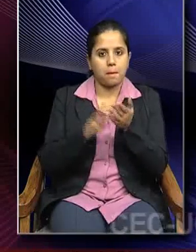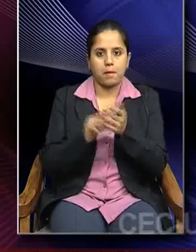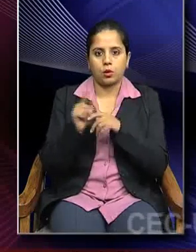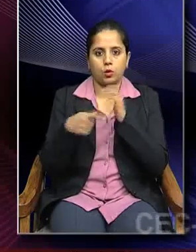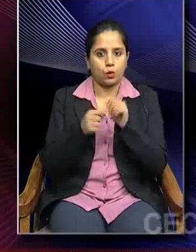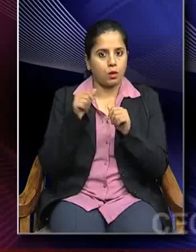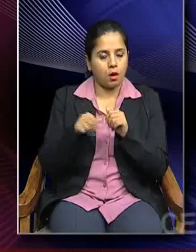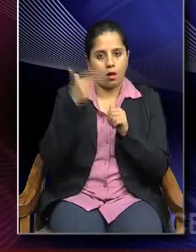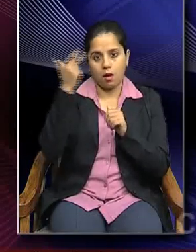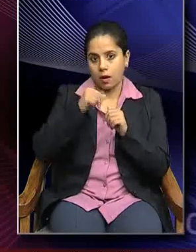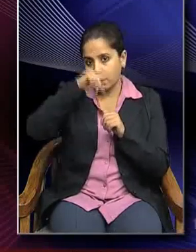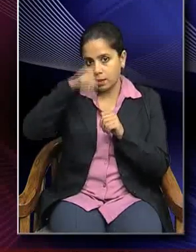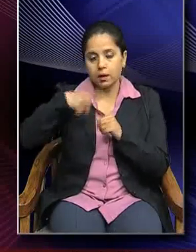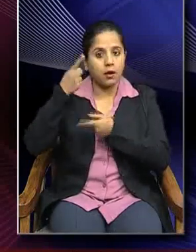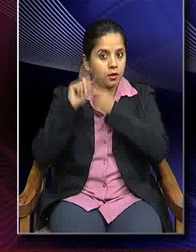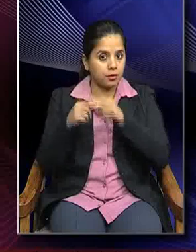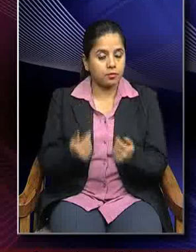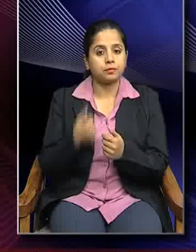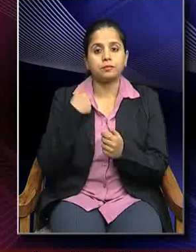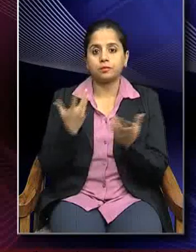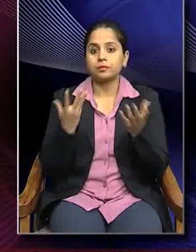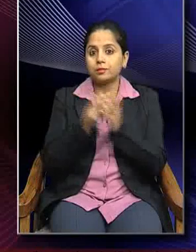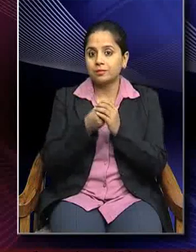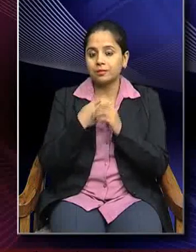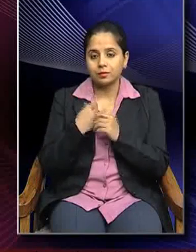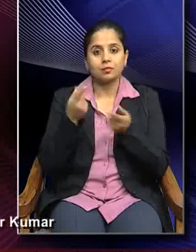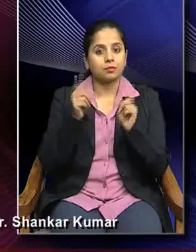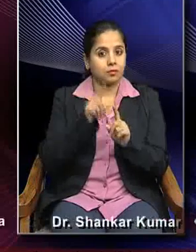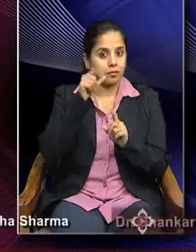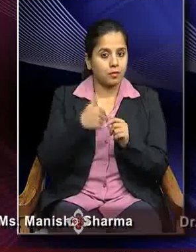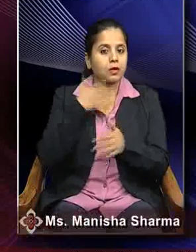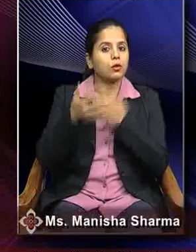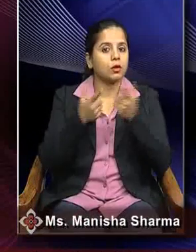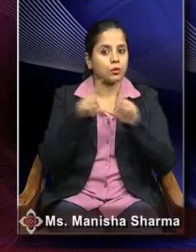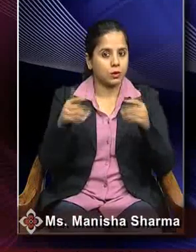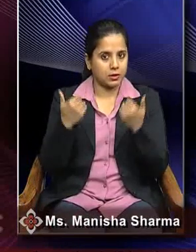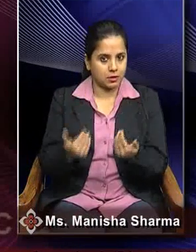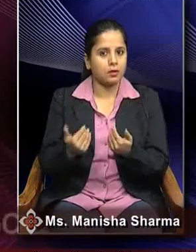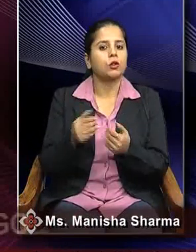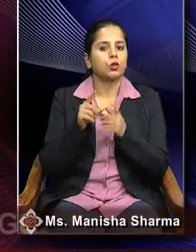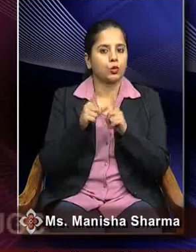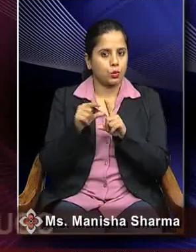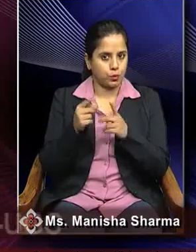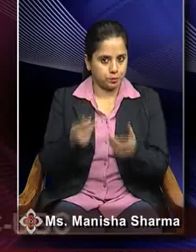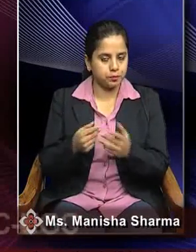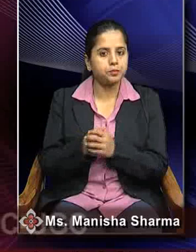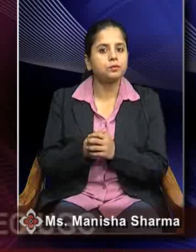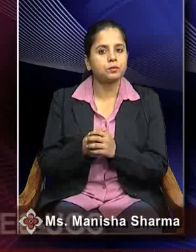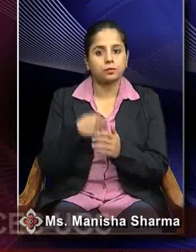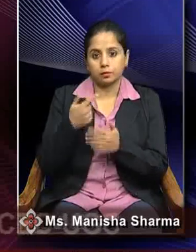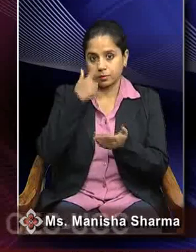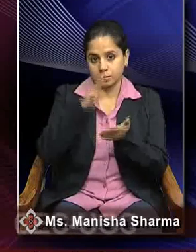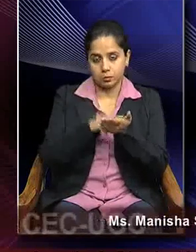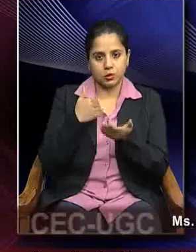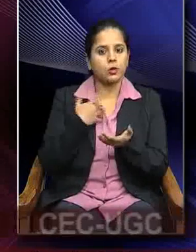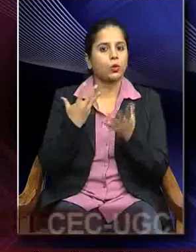and to assist me through sign language in this lecture we have Manisha